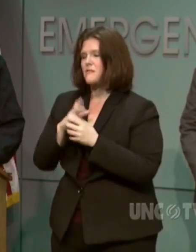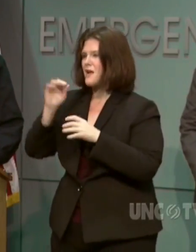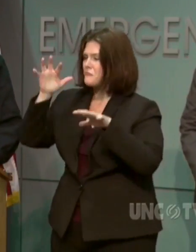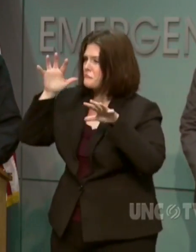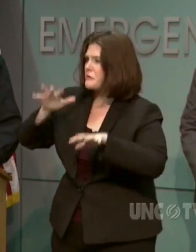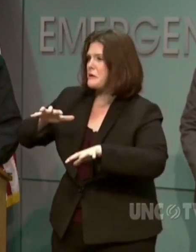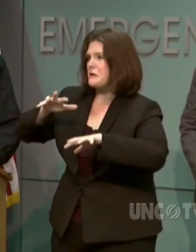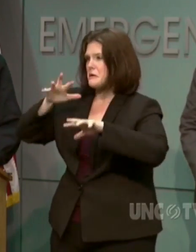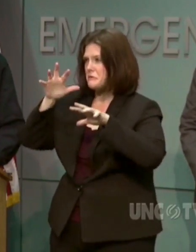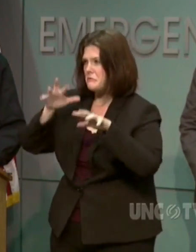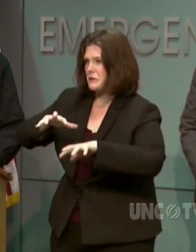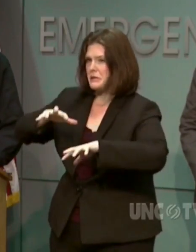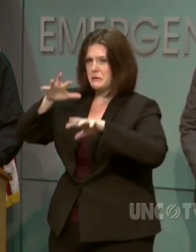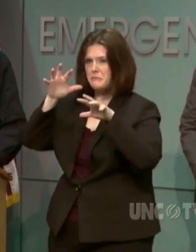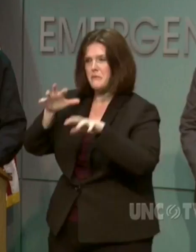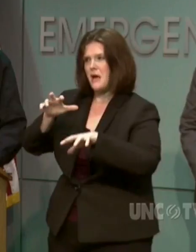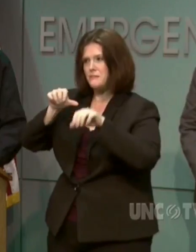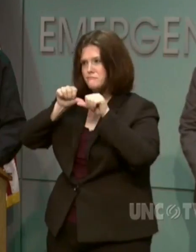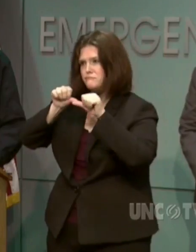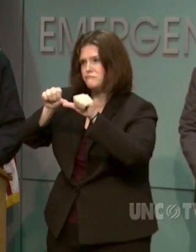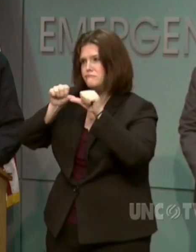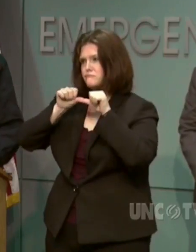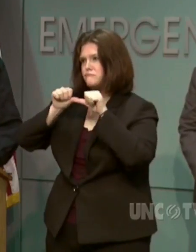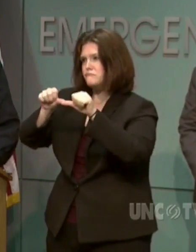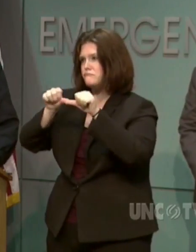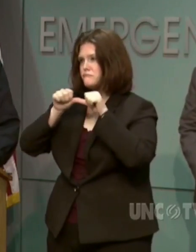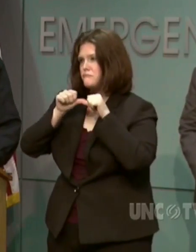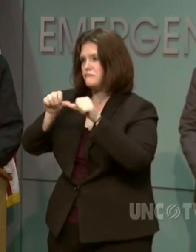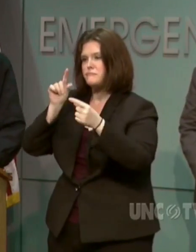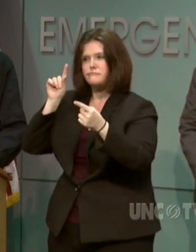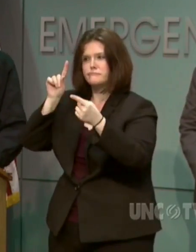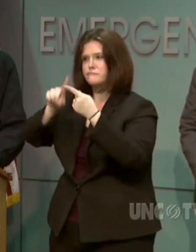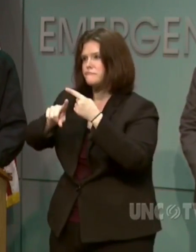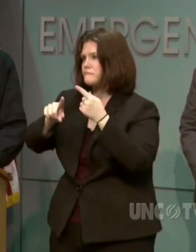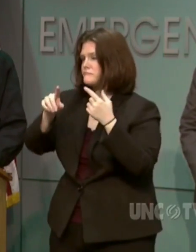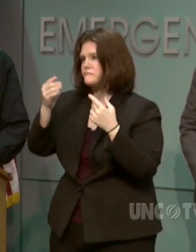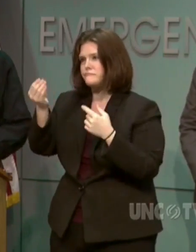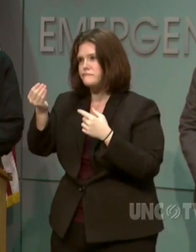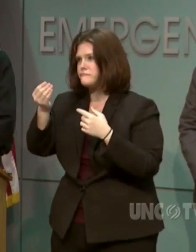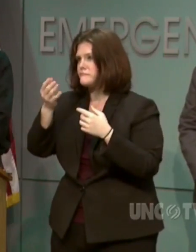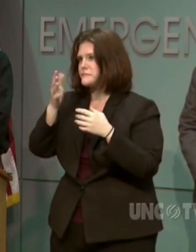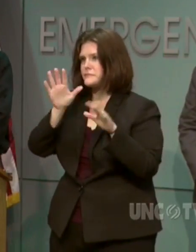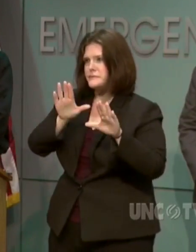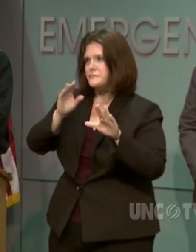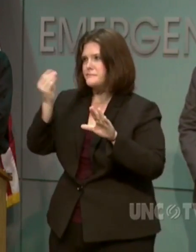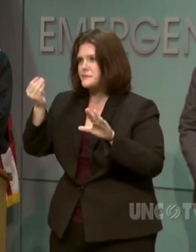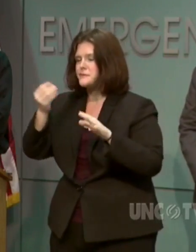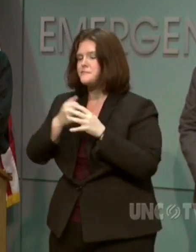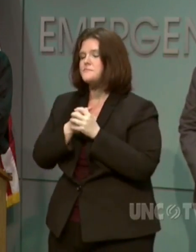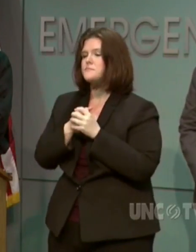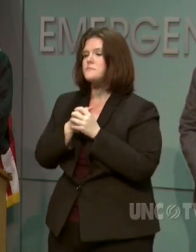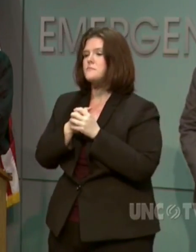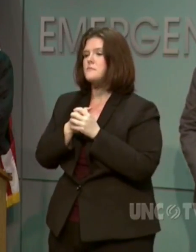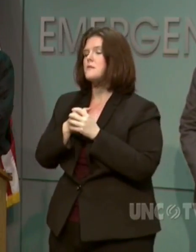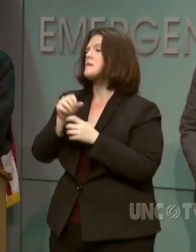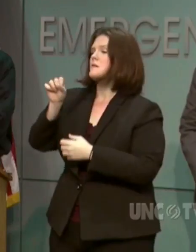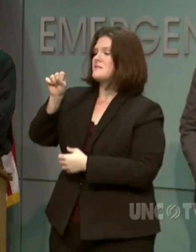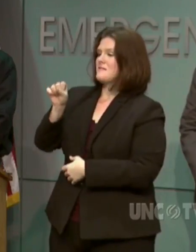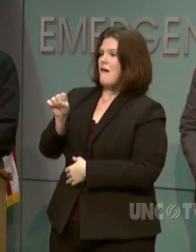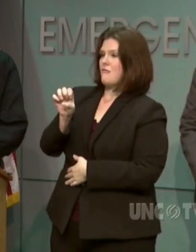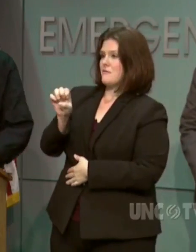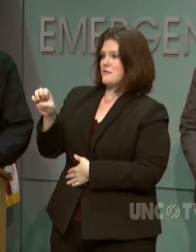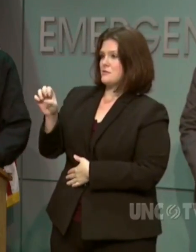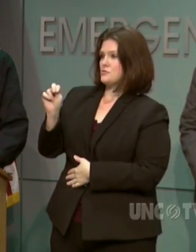rains will continue through the weekend. For some parts of southeastern North Carolina,